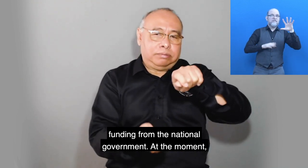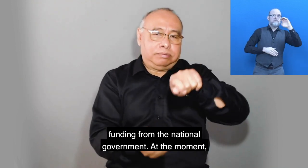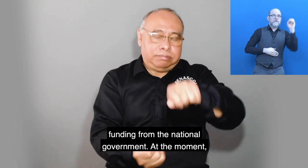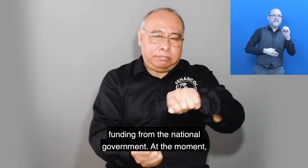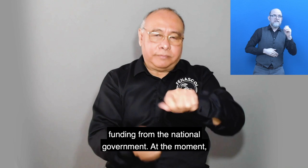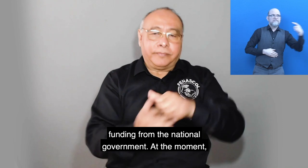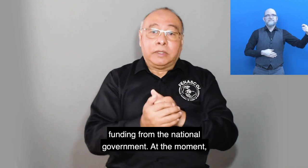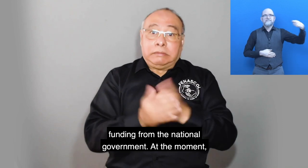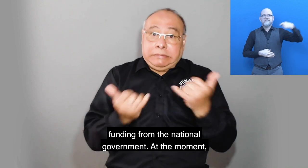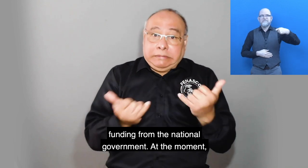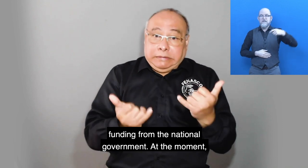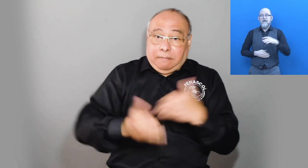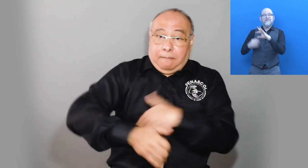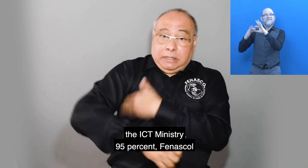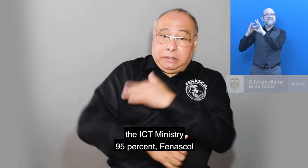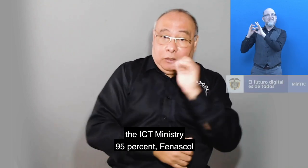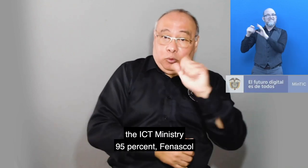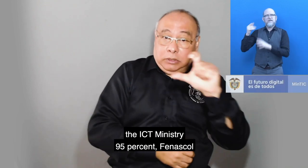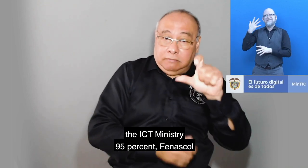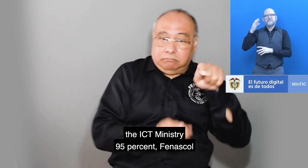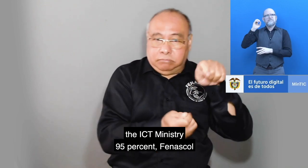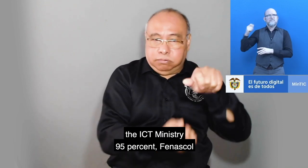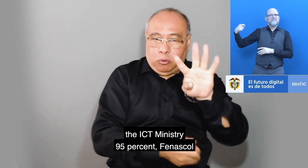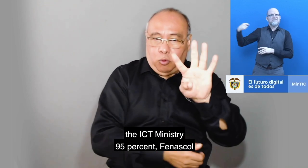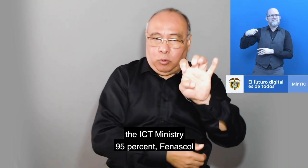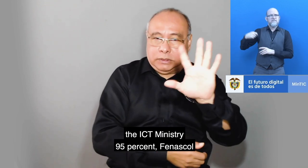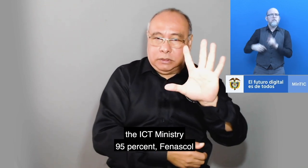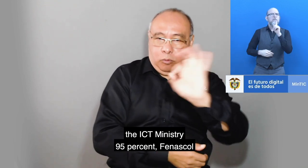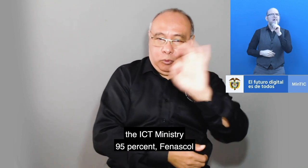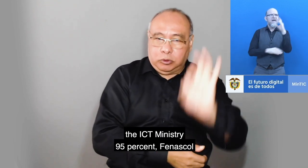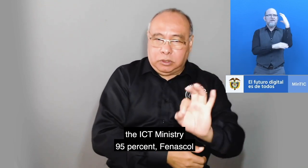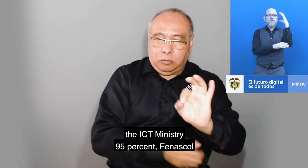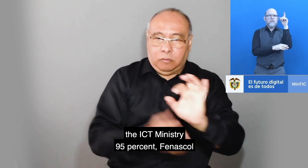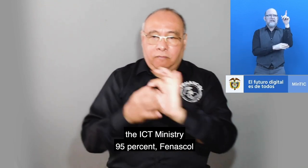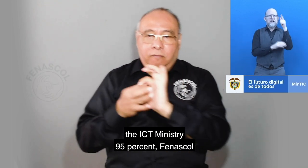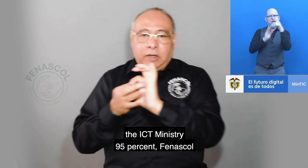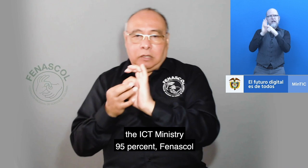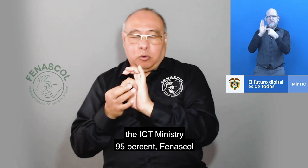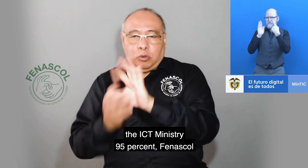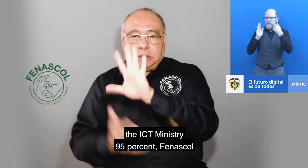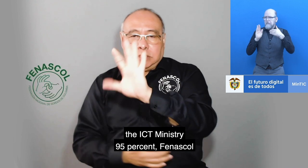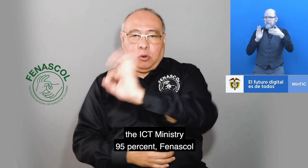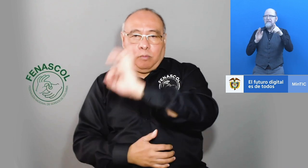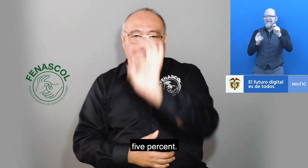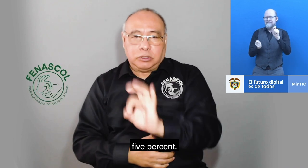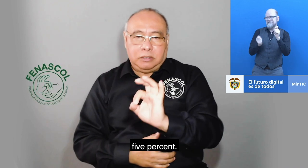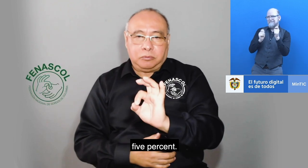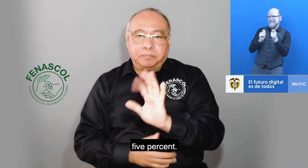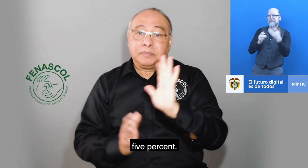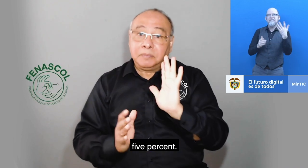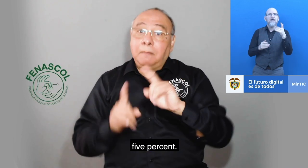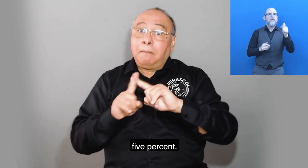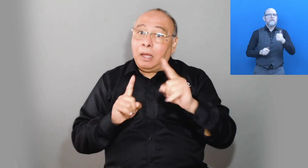government. At the moment, the ICT ministry finances the 95% and Finesco